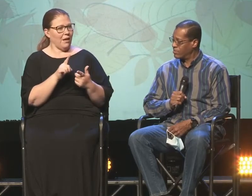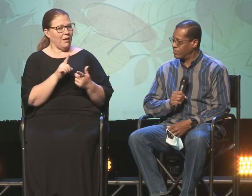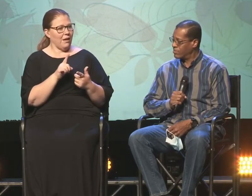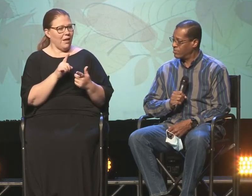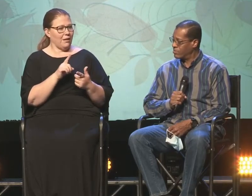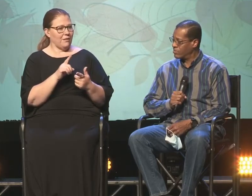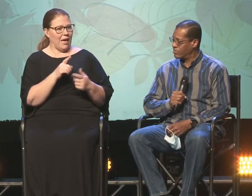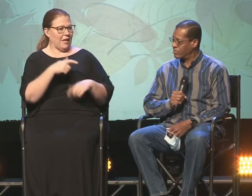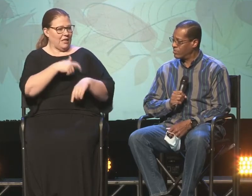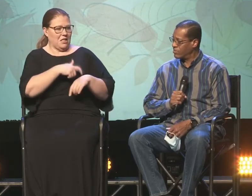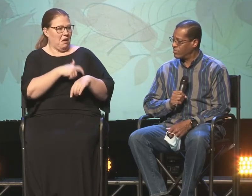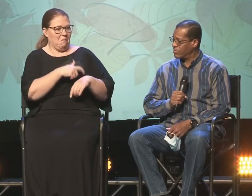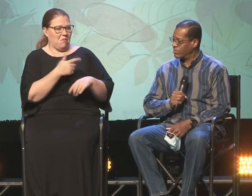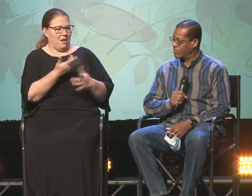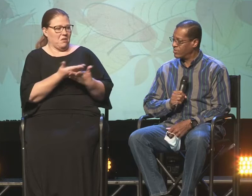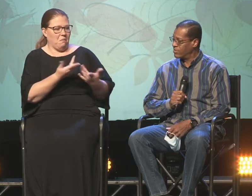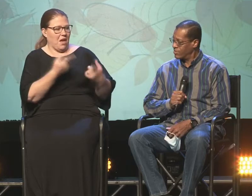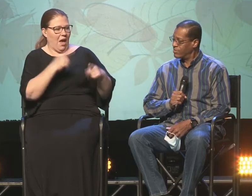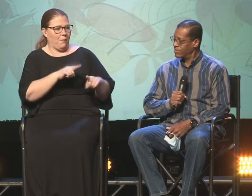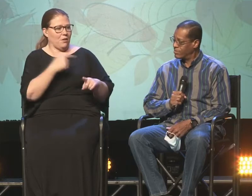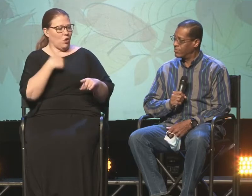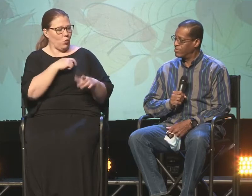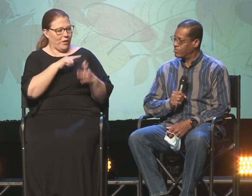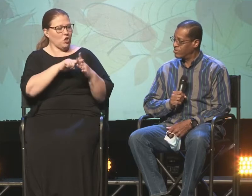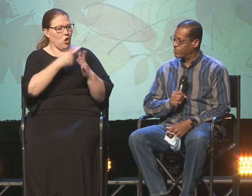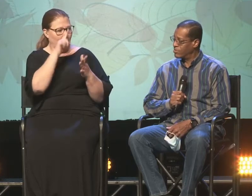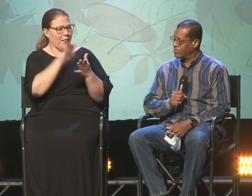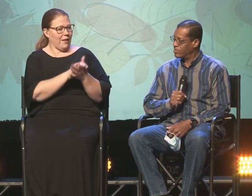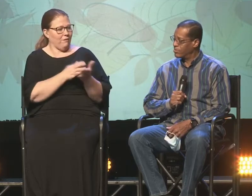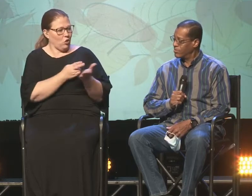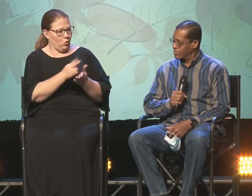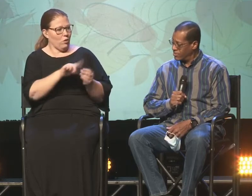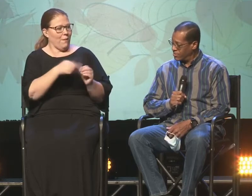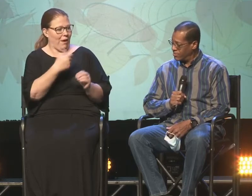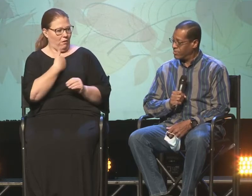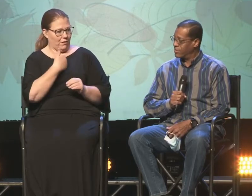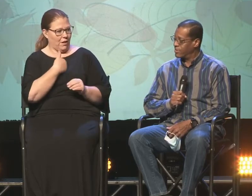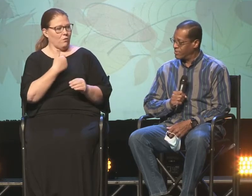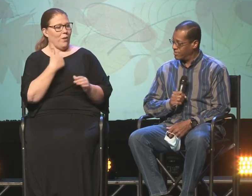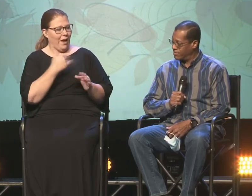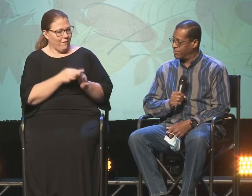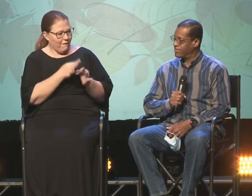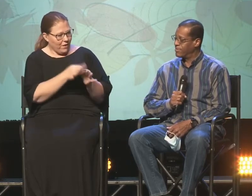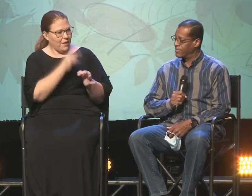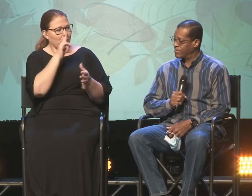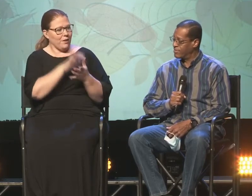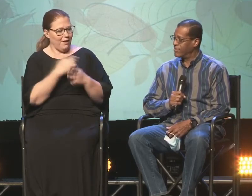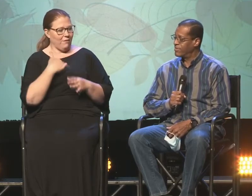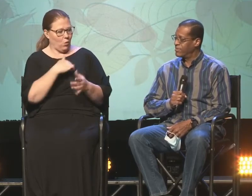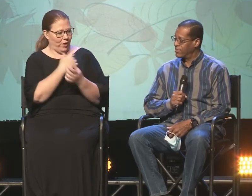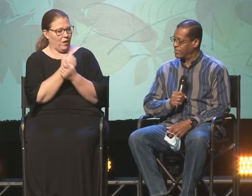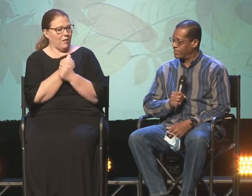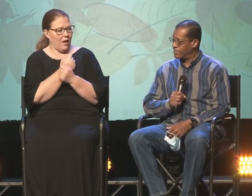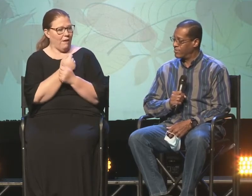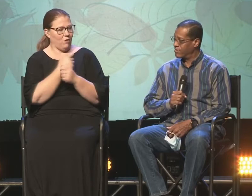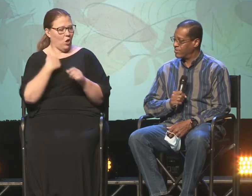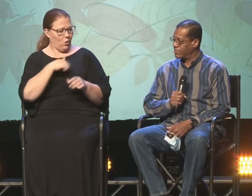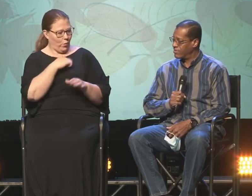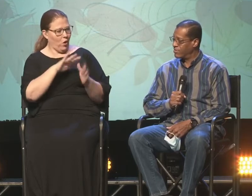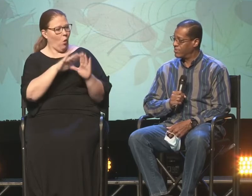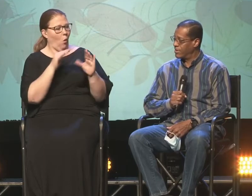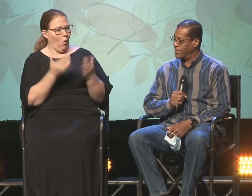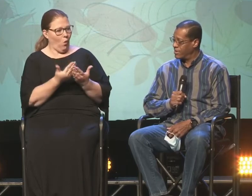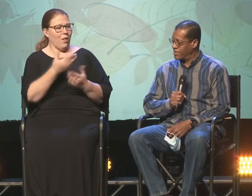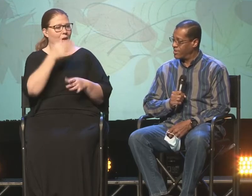in time where we kind of start to believe what's true of us. We start to have that faith to believe that we're loved, that we're whole, that God is at work, that God has